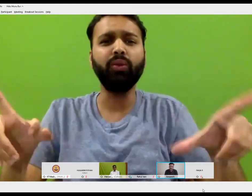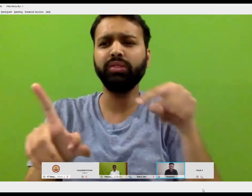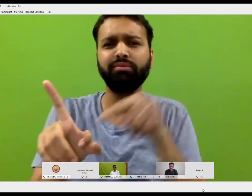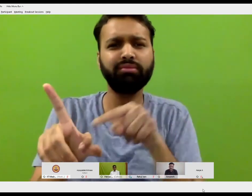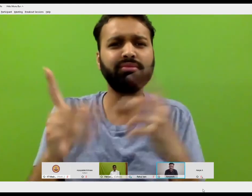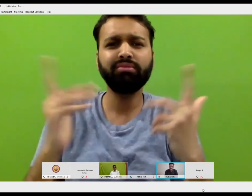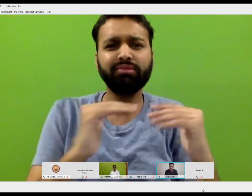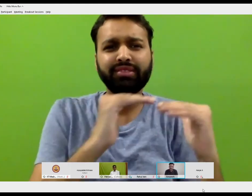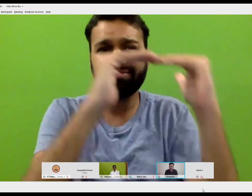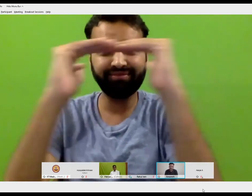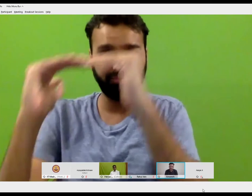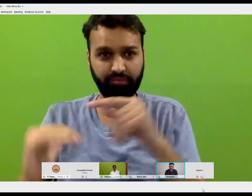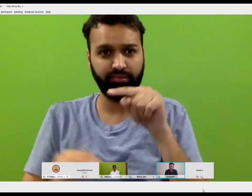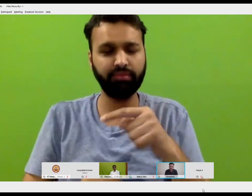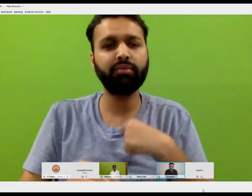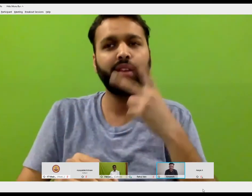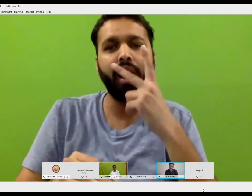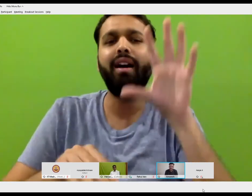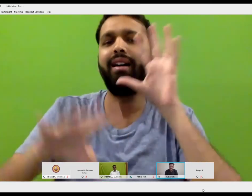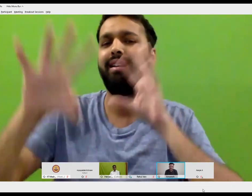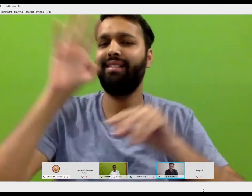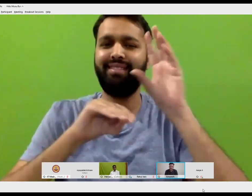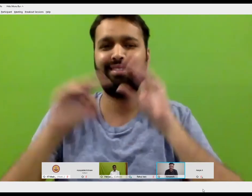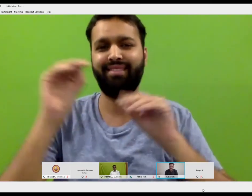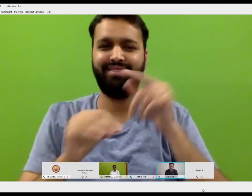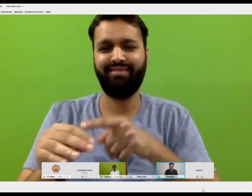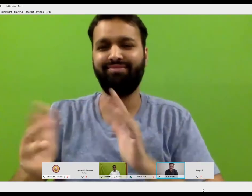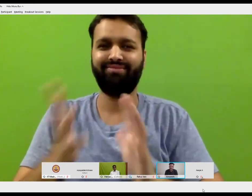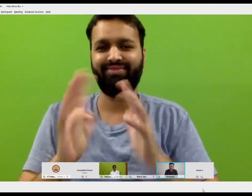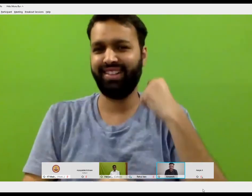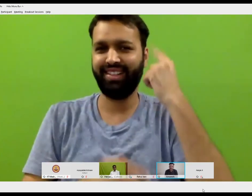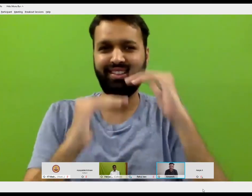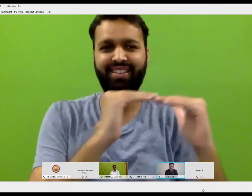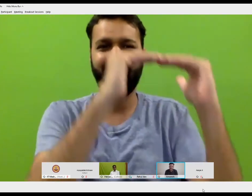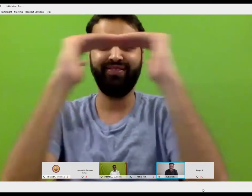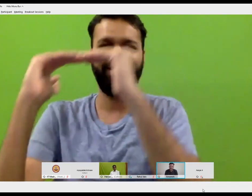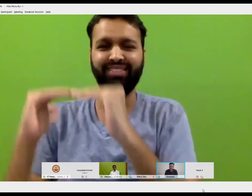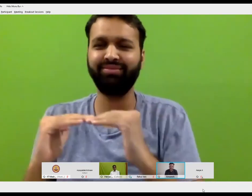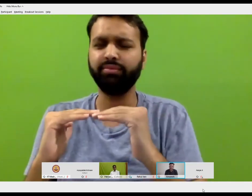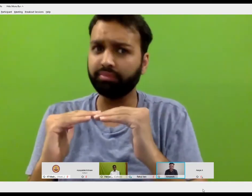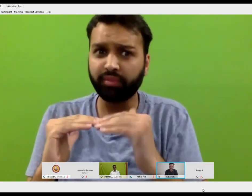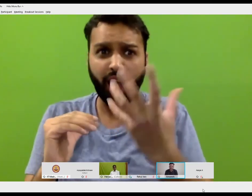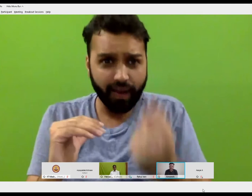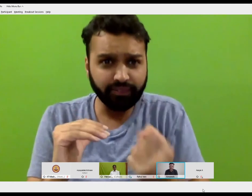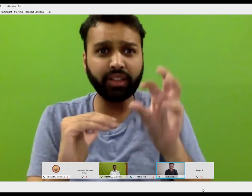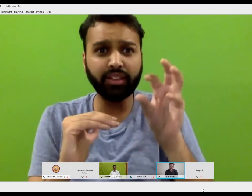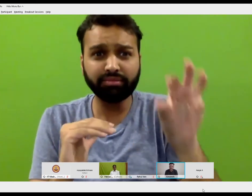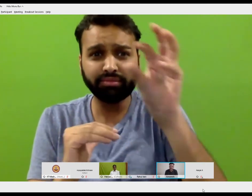So we learned about the standard, standardized Indian Sign